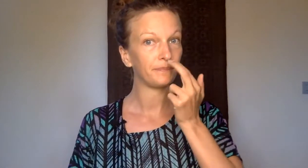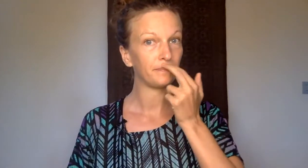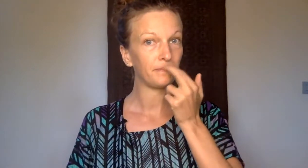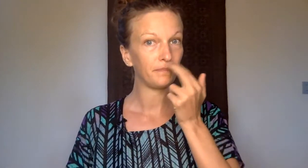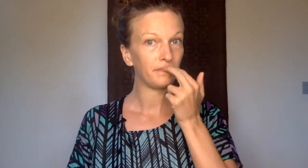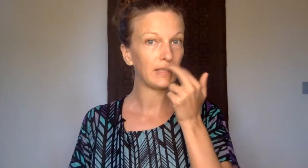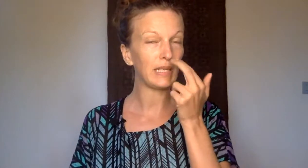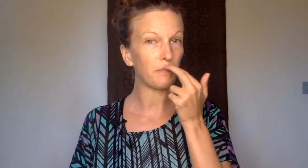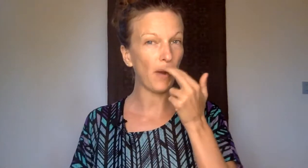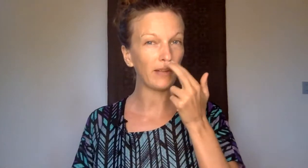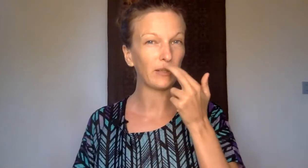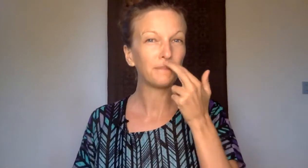Deep breath.